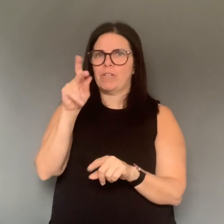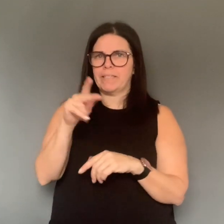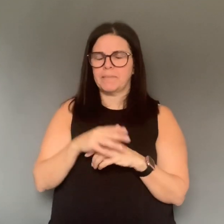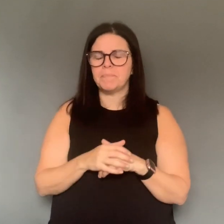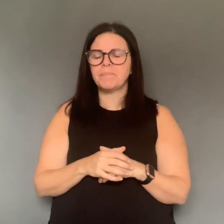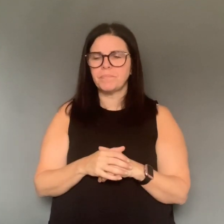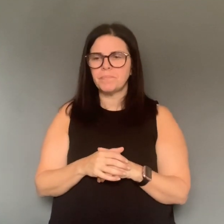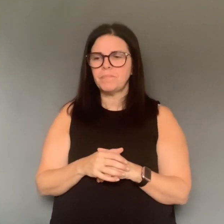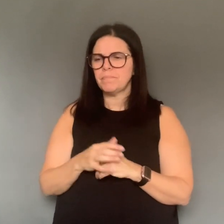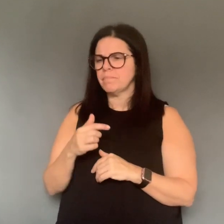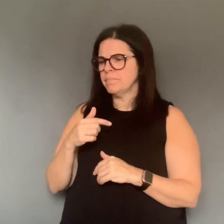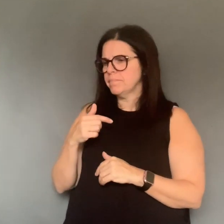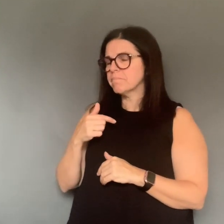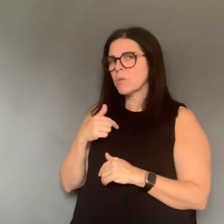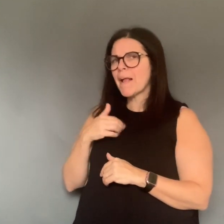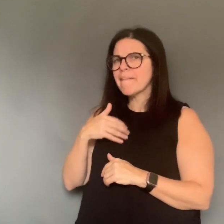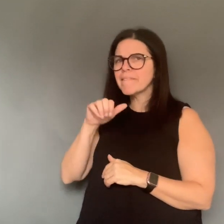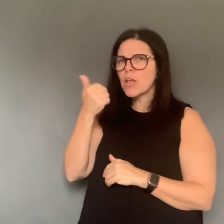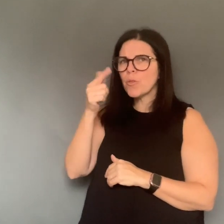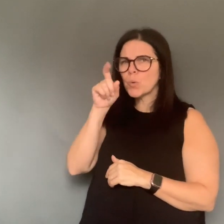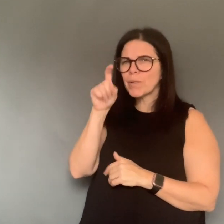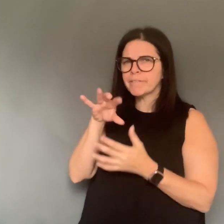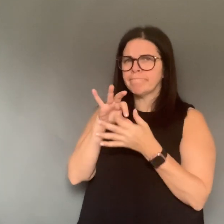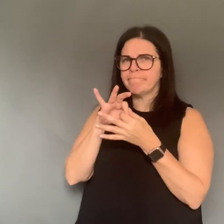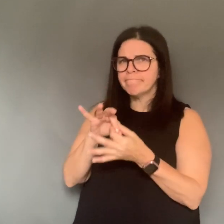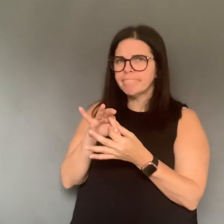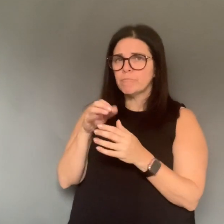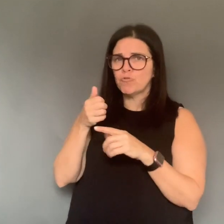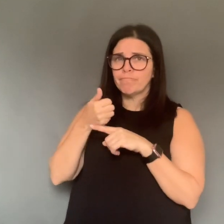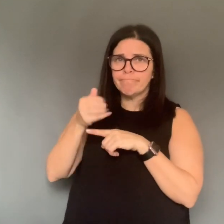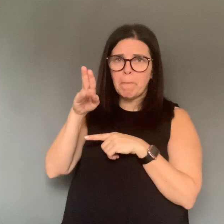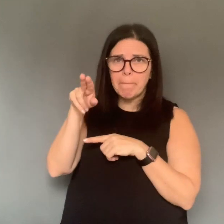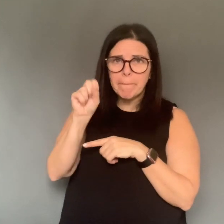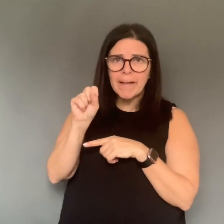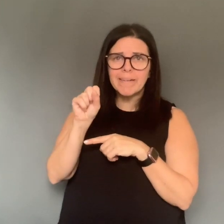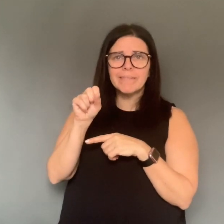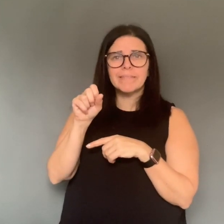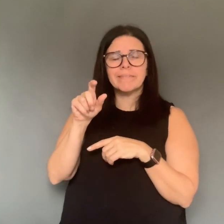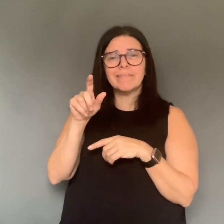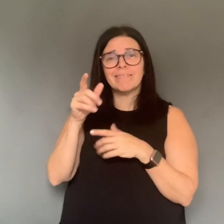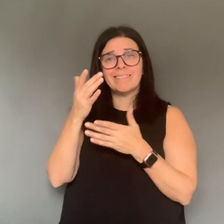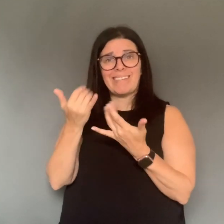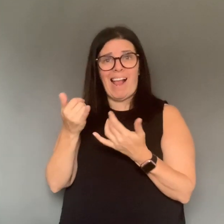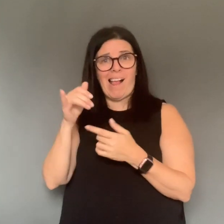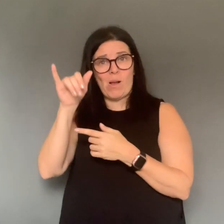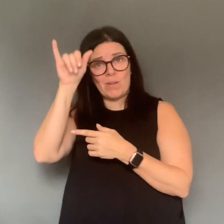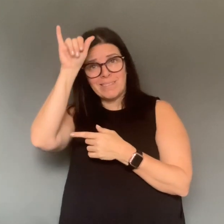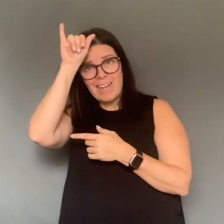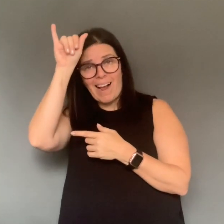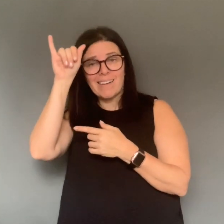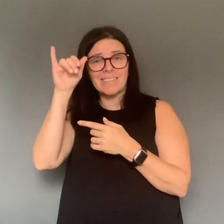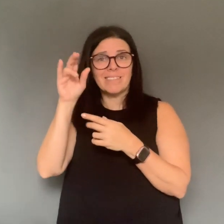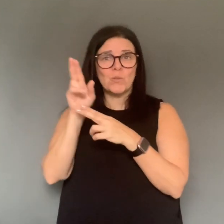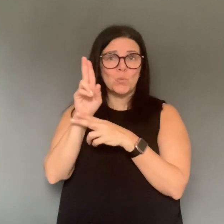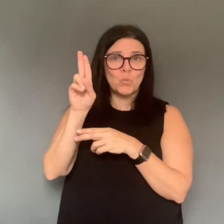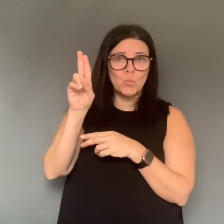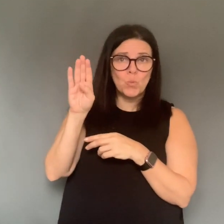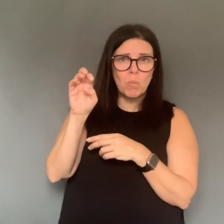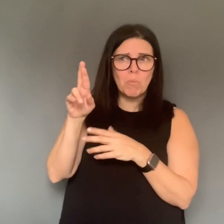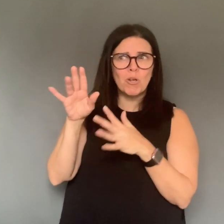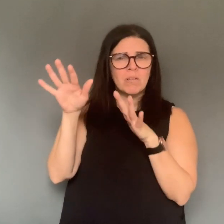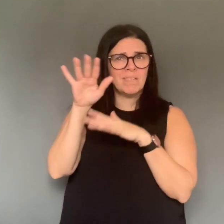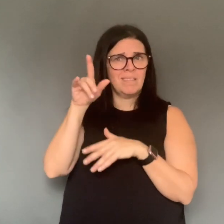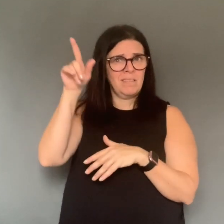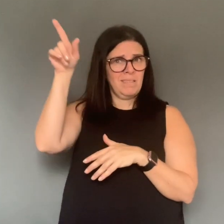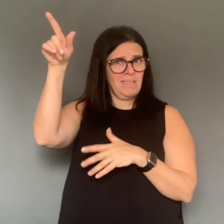Thank you. And I have one more question, if that's okay. Just about transit. Now that transit is no longer available to a lot of people, they're having to